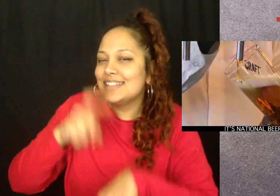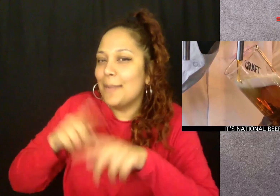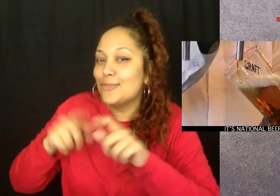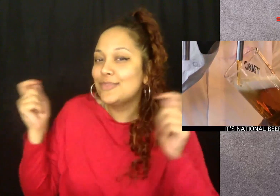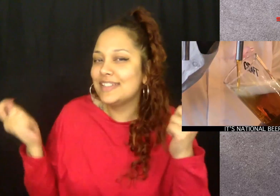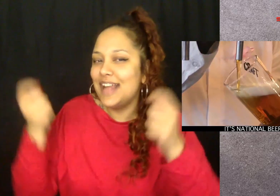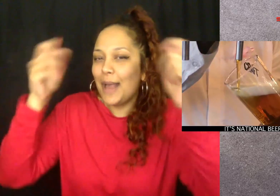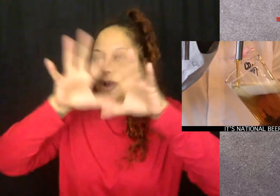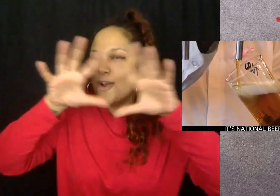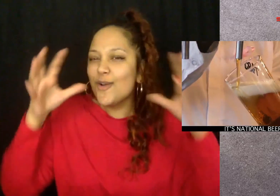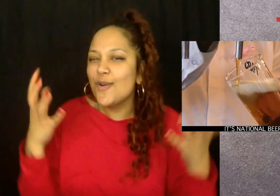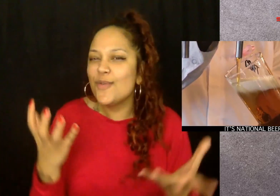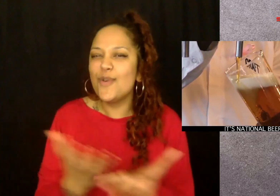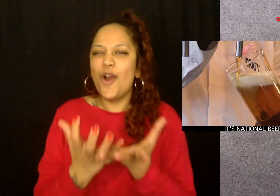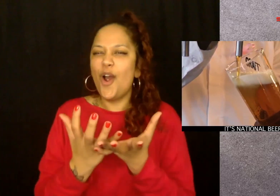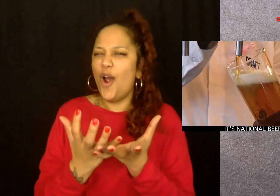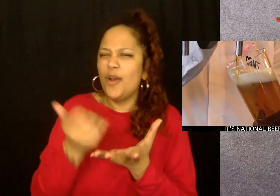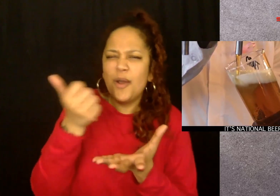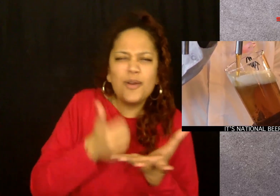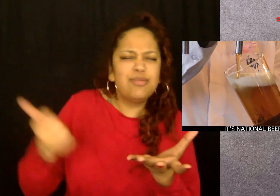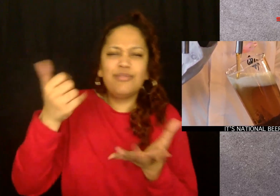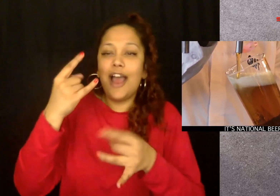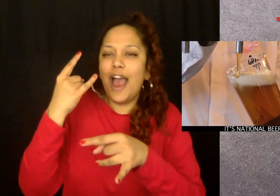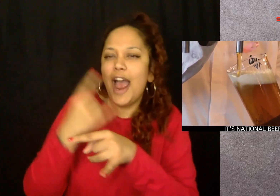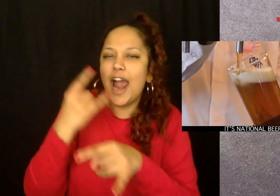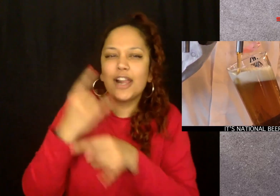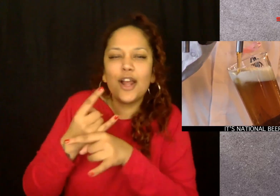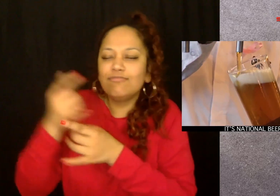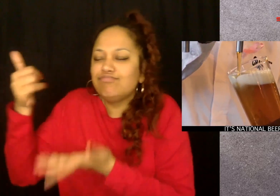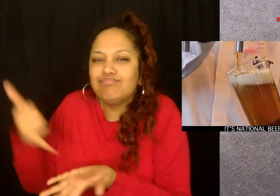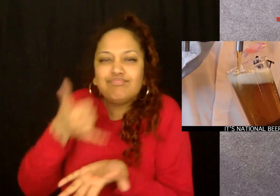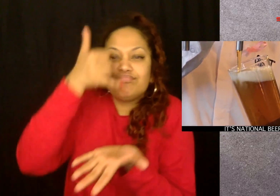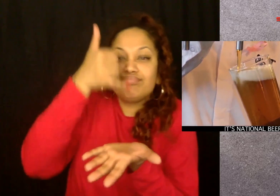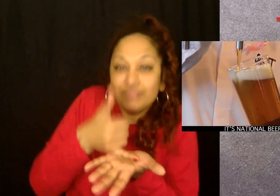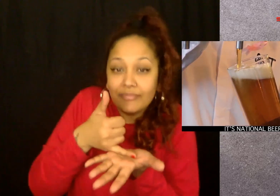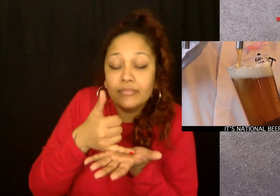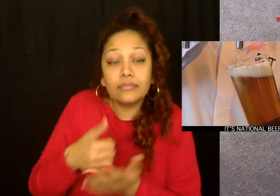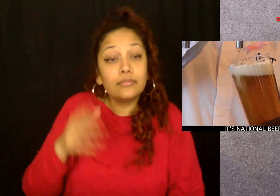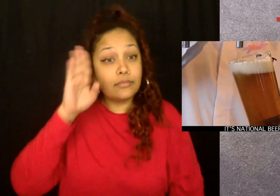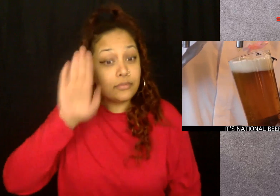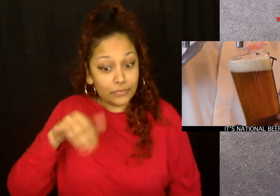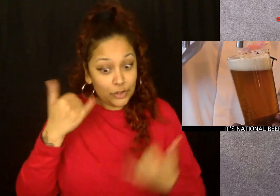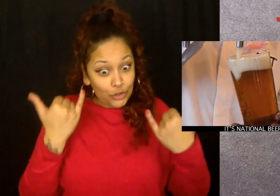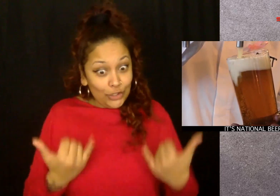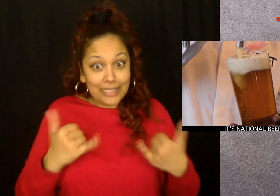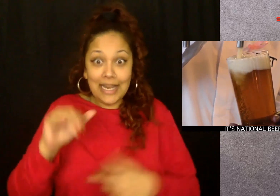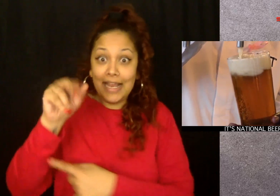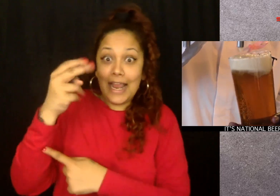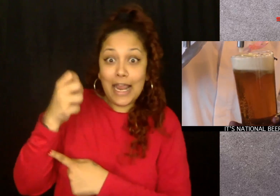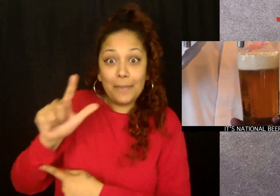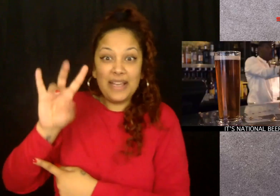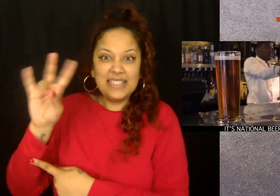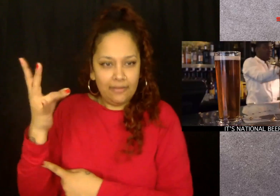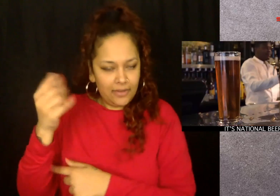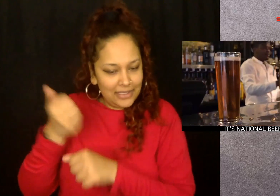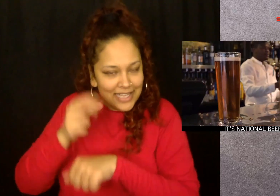celebrate the world's most widely consumed alcoholic beverage. Today, April 7th, is